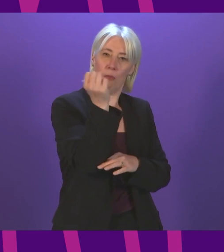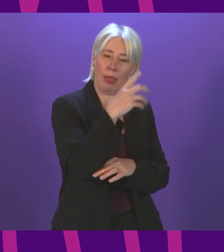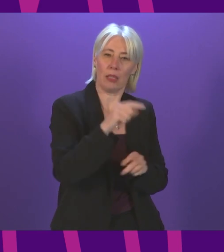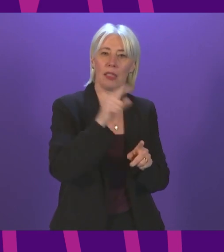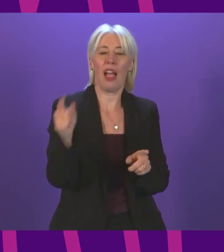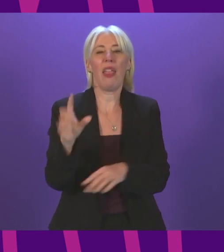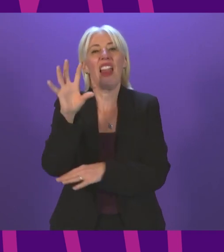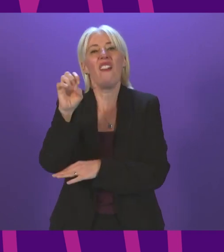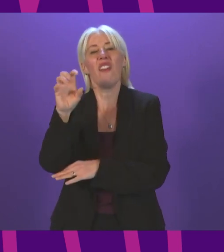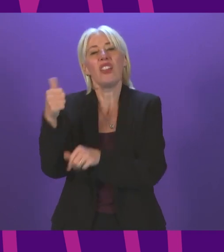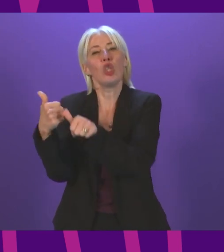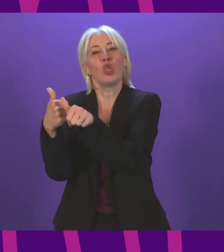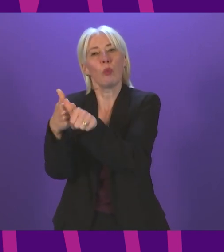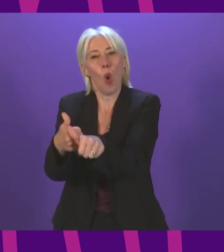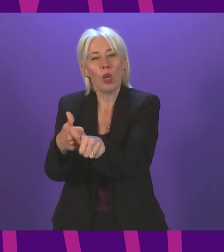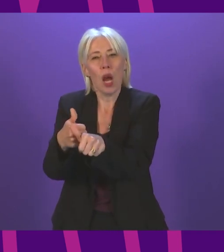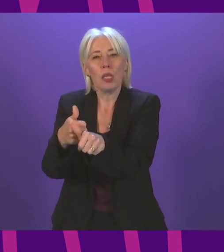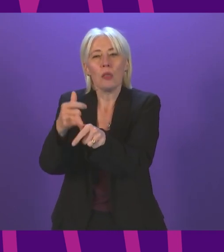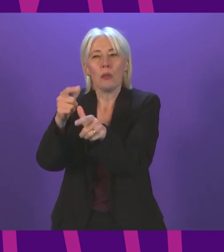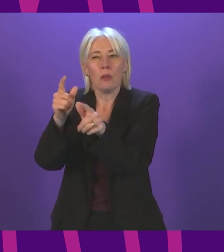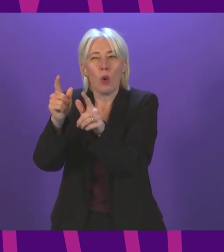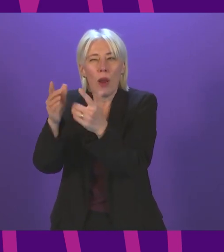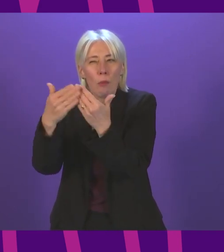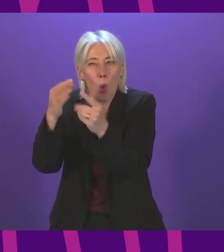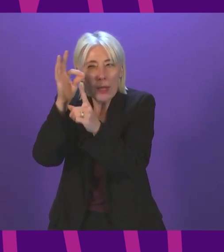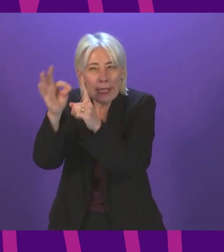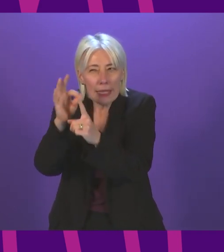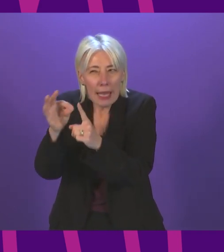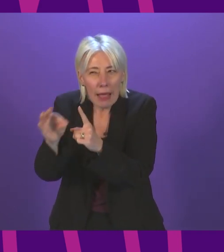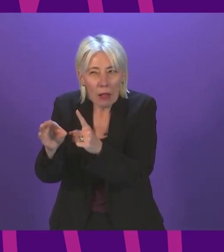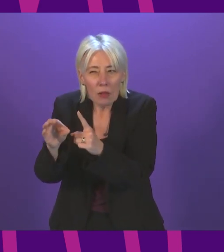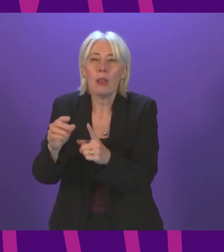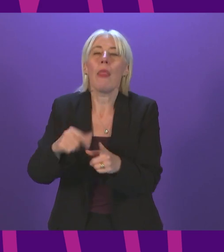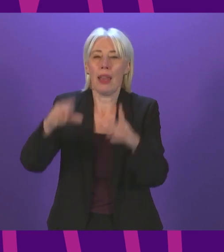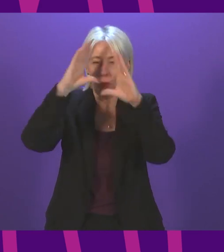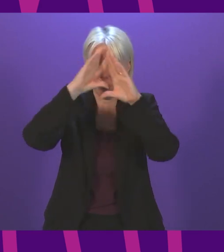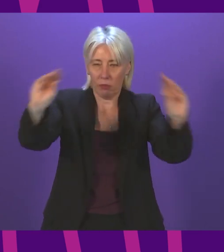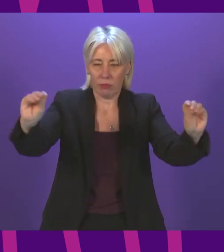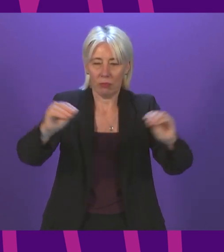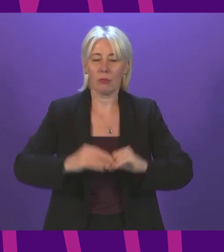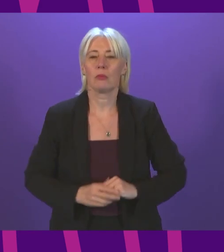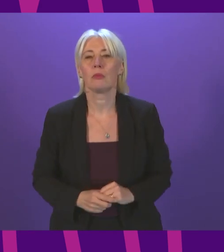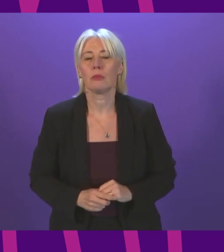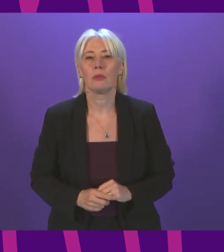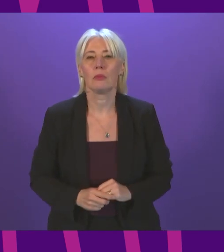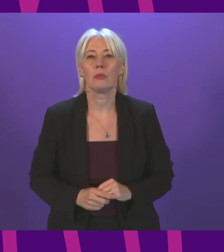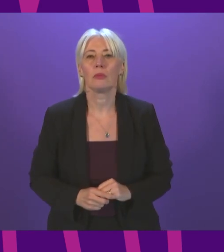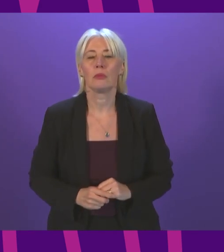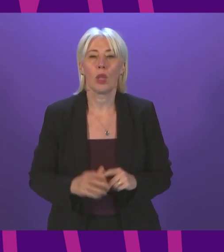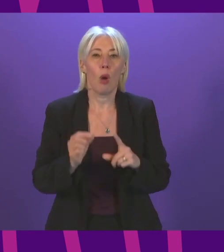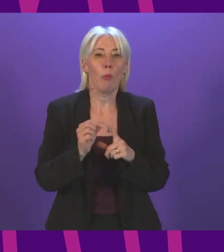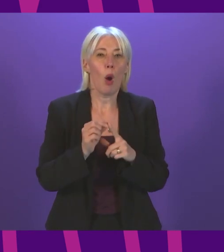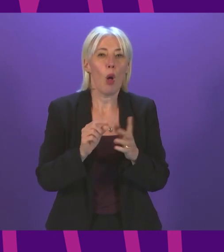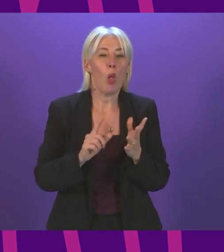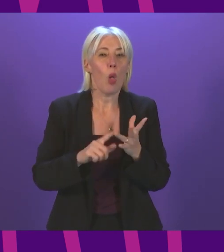in that regard. And once further detail becomes available from the Ambulance Service, I'd be happy to share that with the member. Paul'Kane, to be followed by Christine